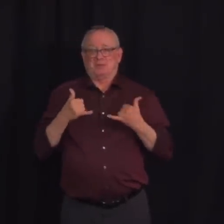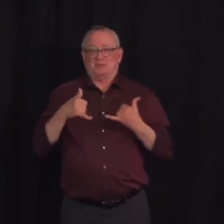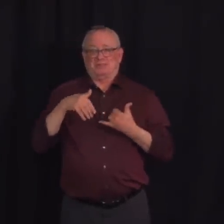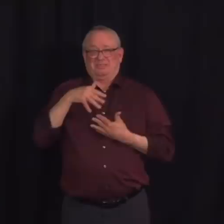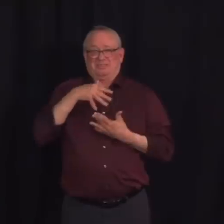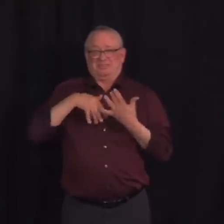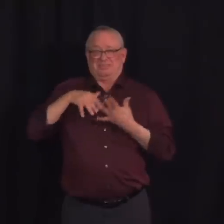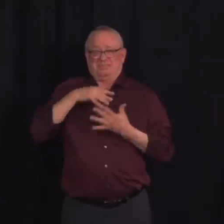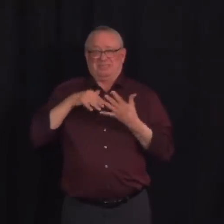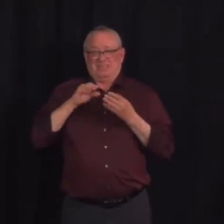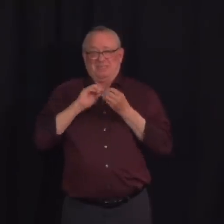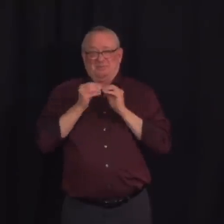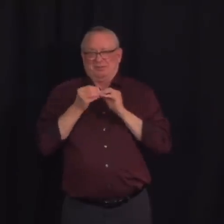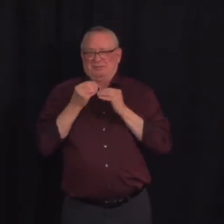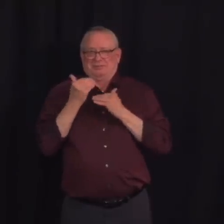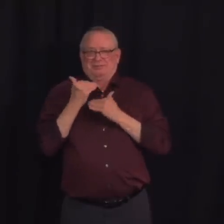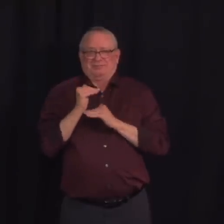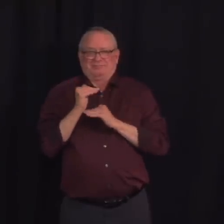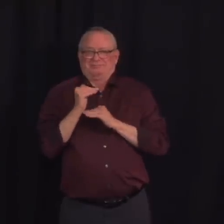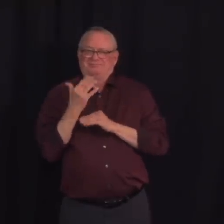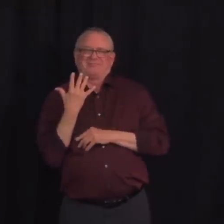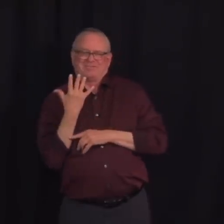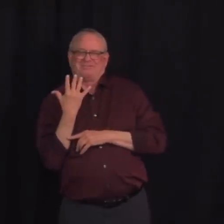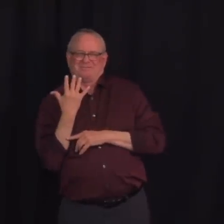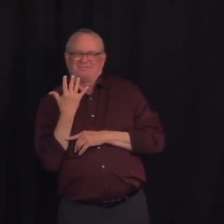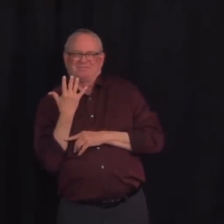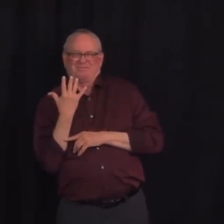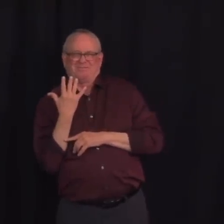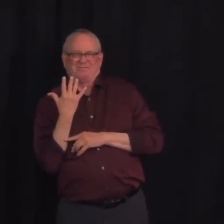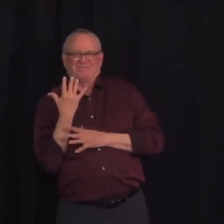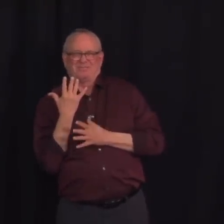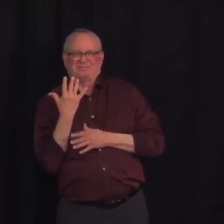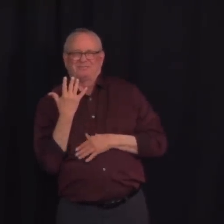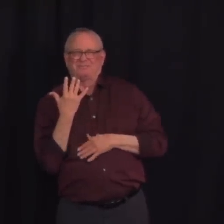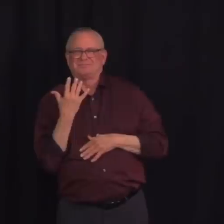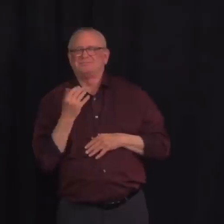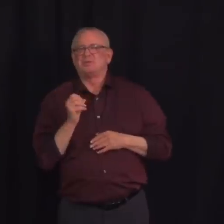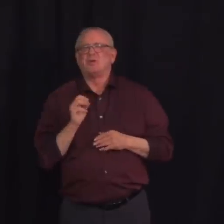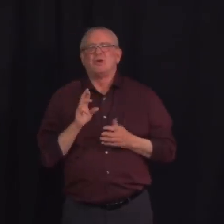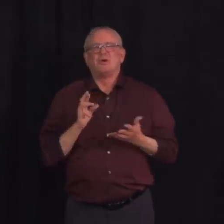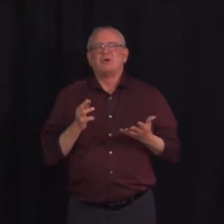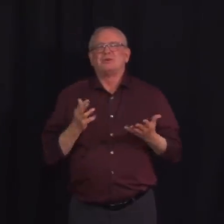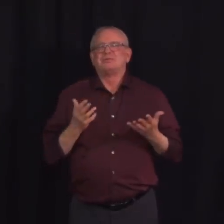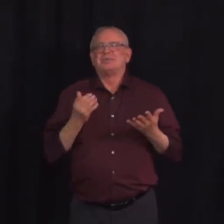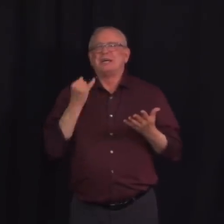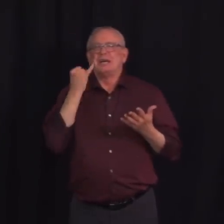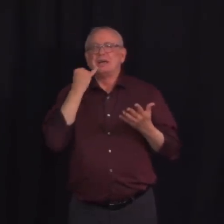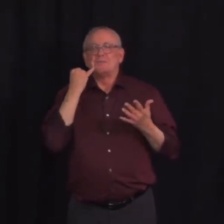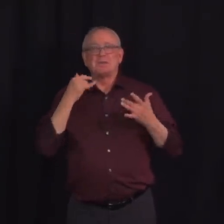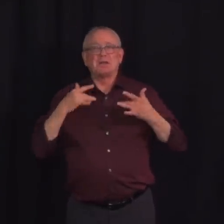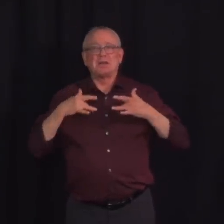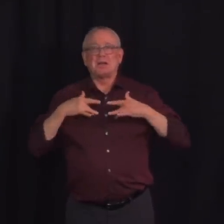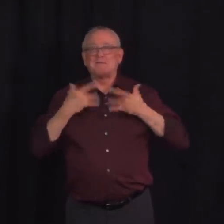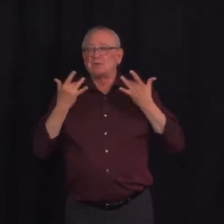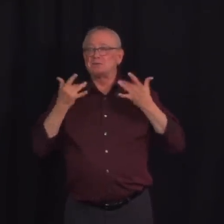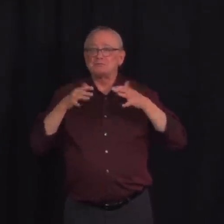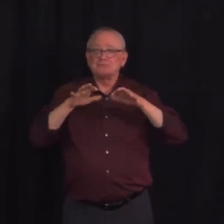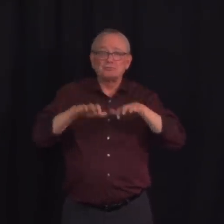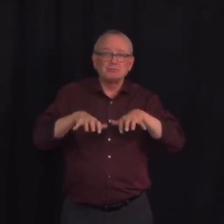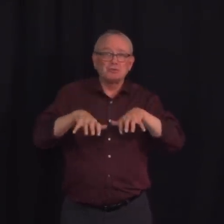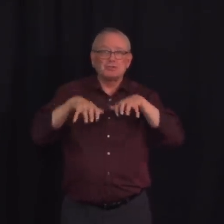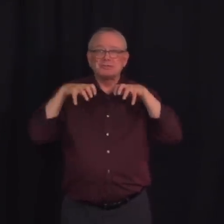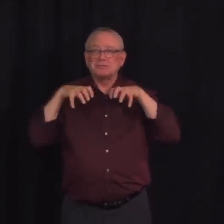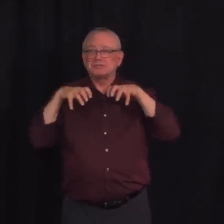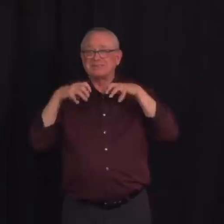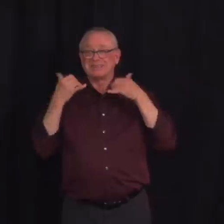currently in place with respect to audiences. And again, those kinds of restrictions, we will be able to contemplate easing